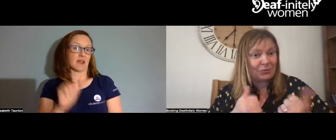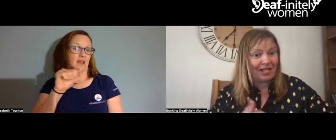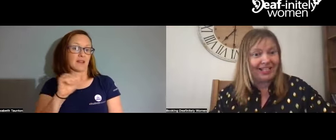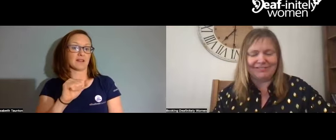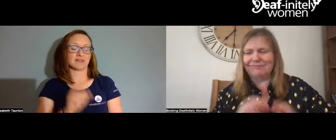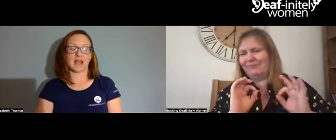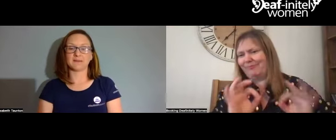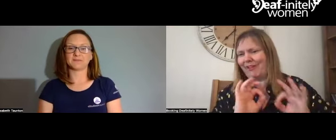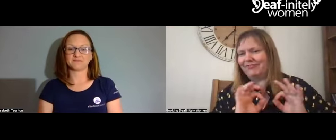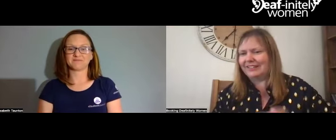And it works well, doesn't it?